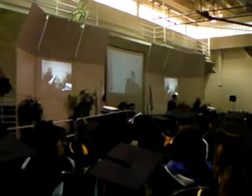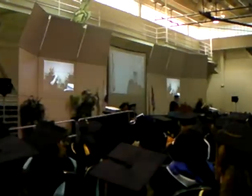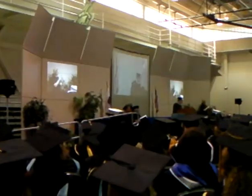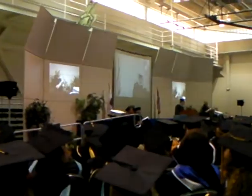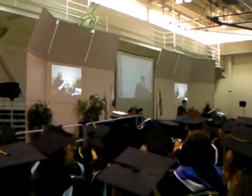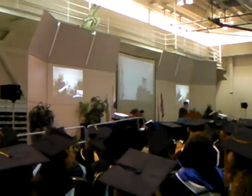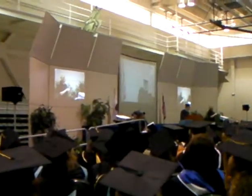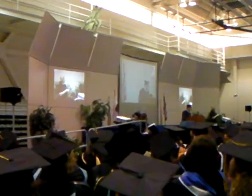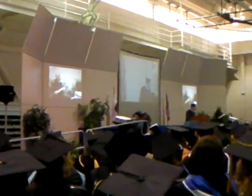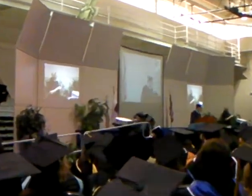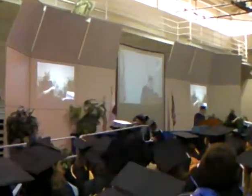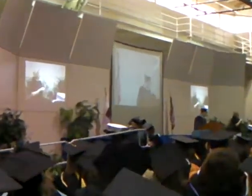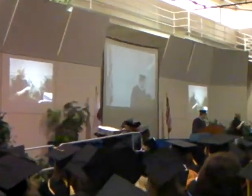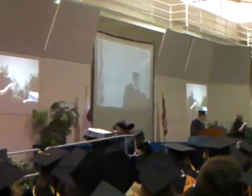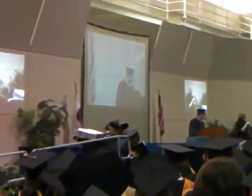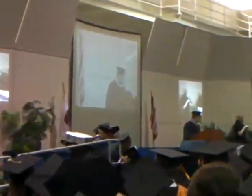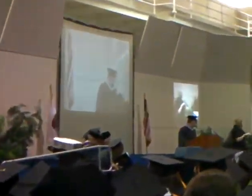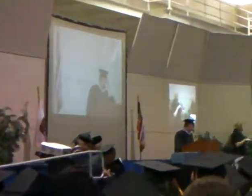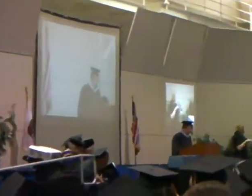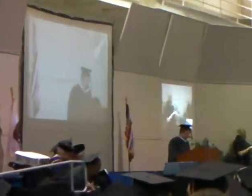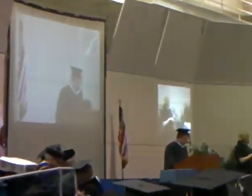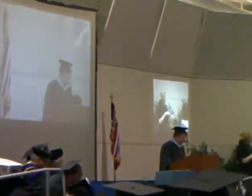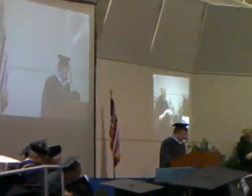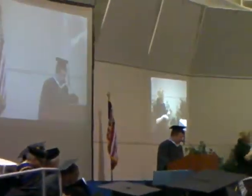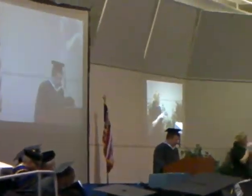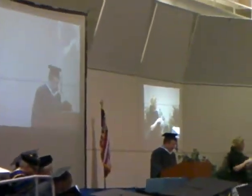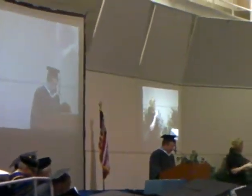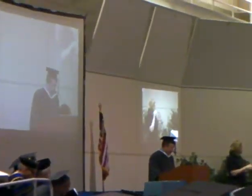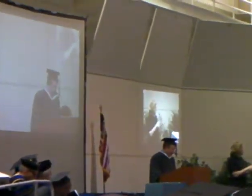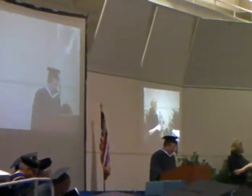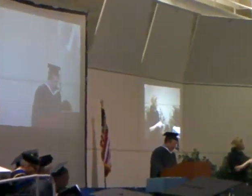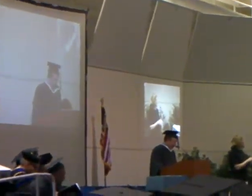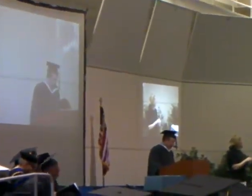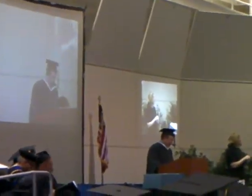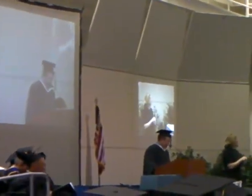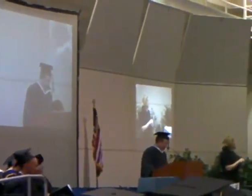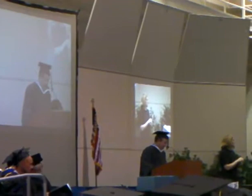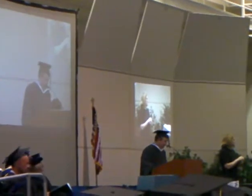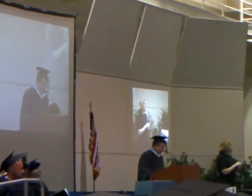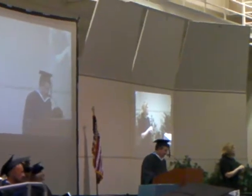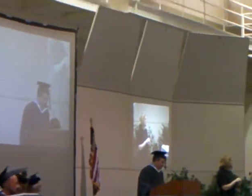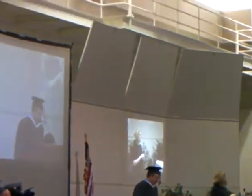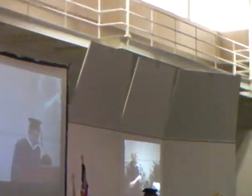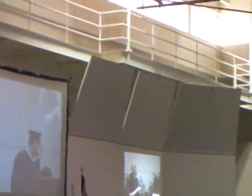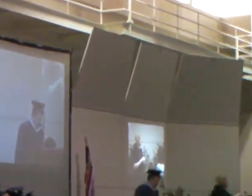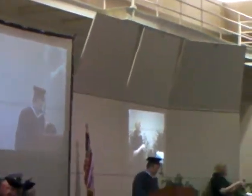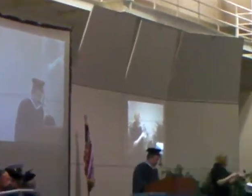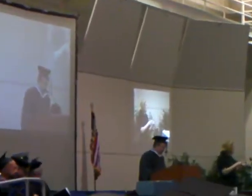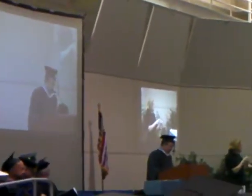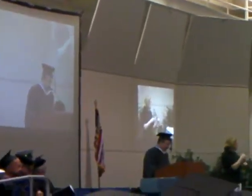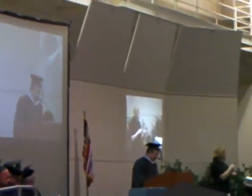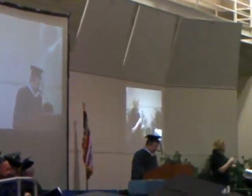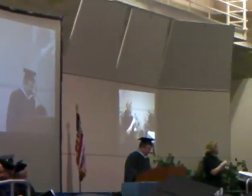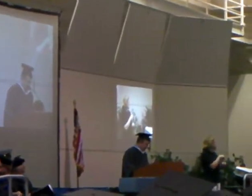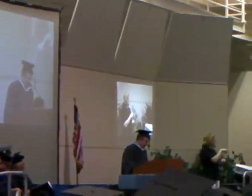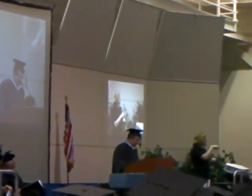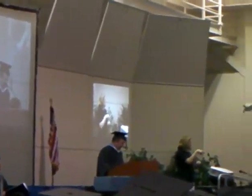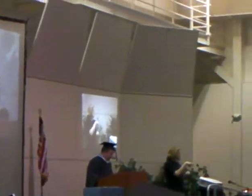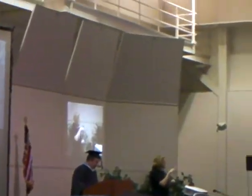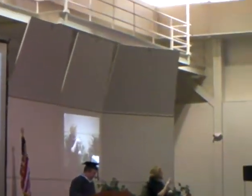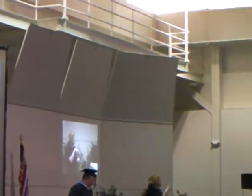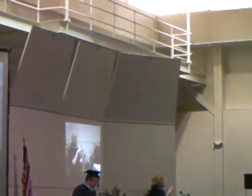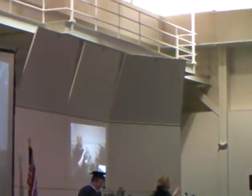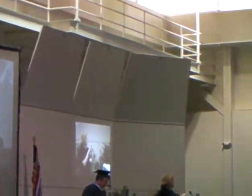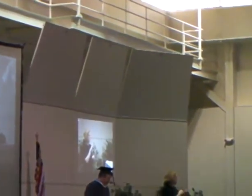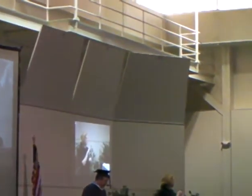doing her associate's degree in general education to position herself to transfer to a four-year university. She has been a student ambassador assisting